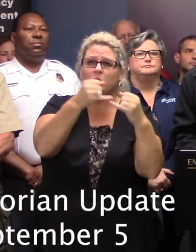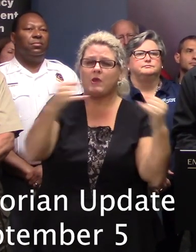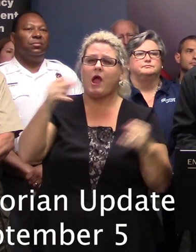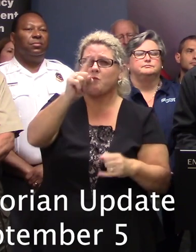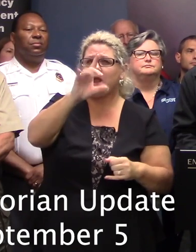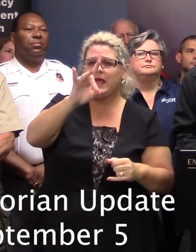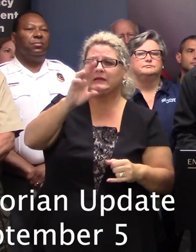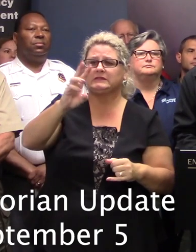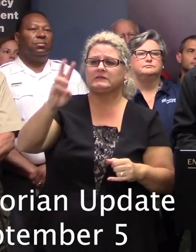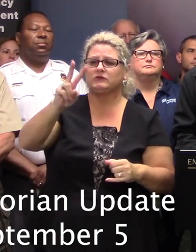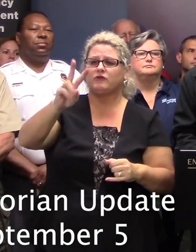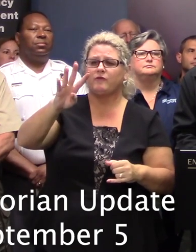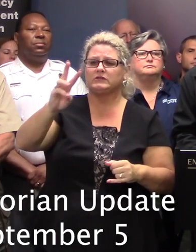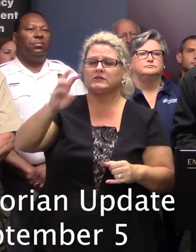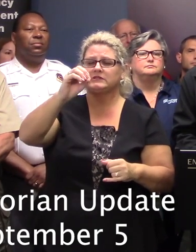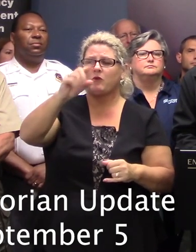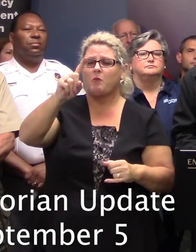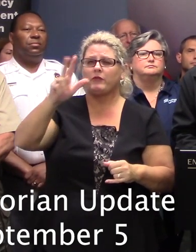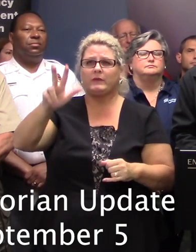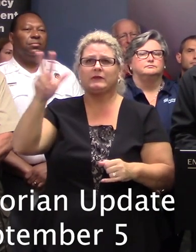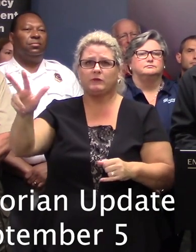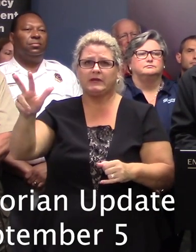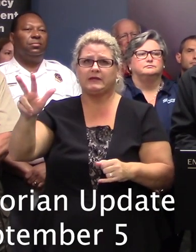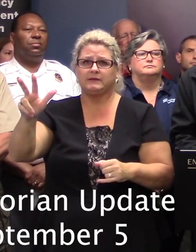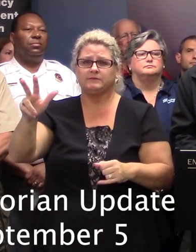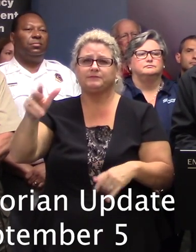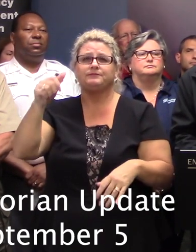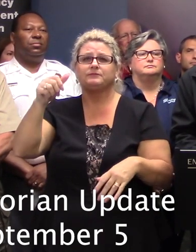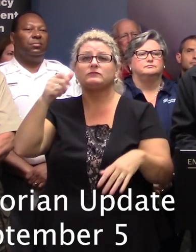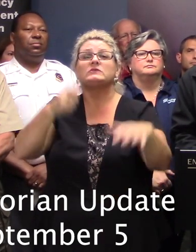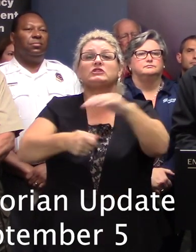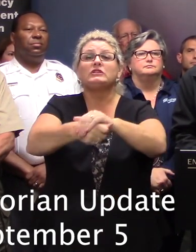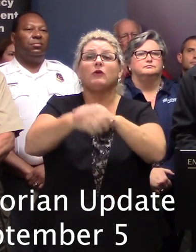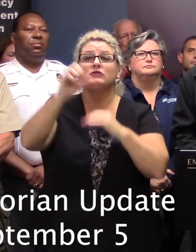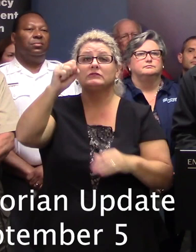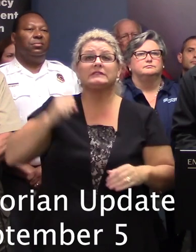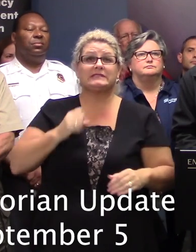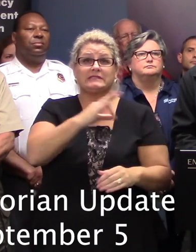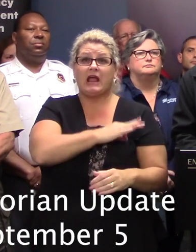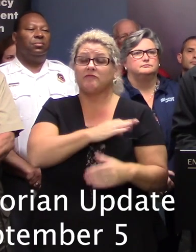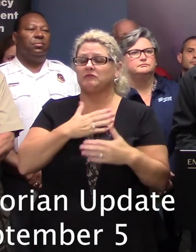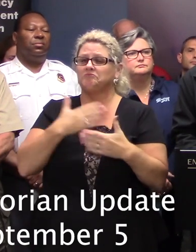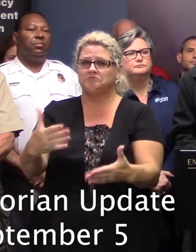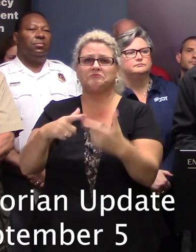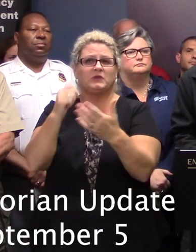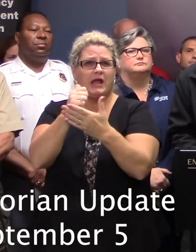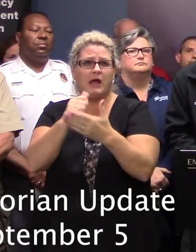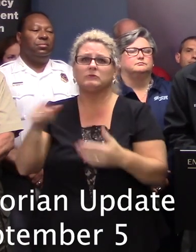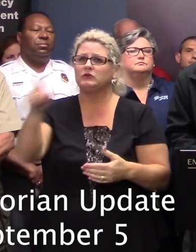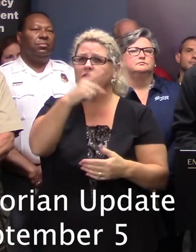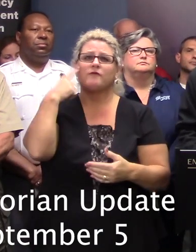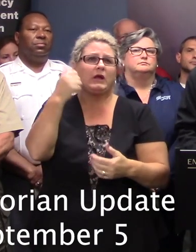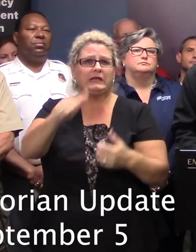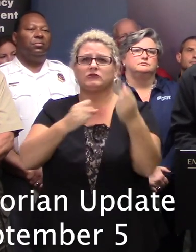-246-0133. Shelter staff are available to assist with coordinating accommodations and support